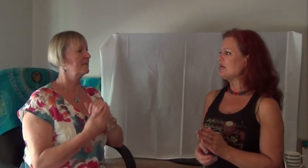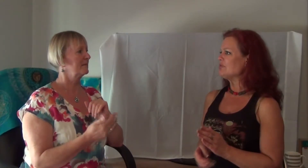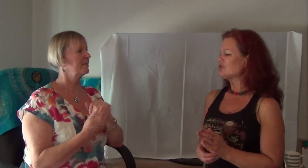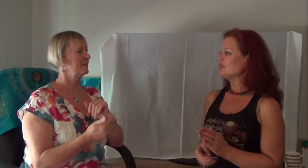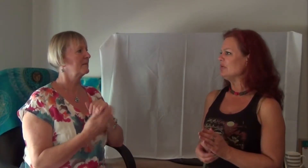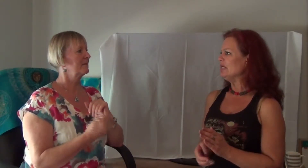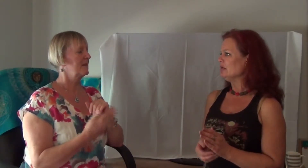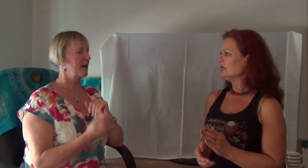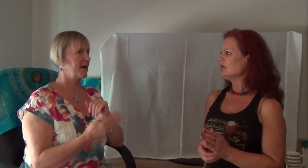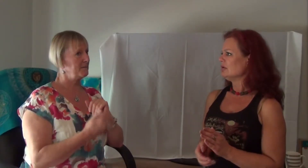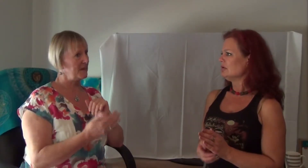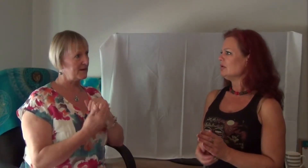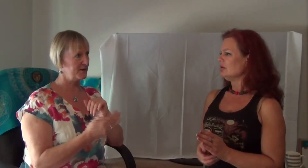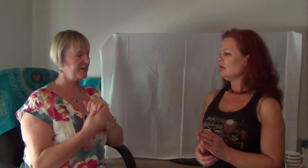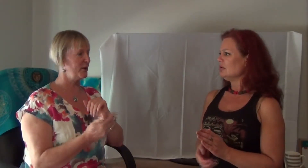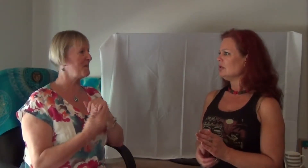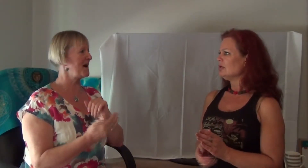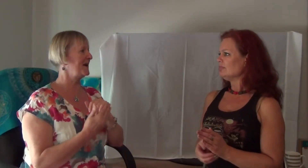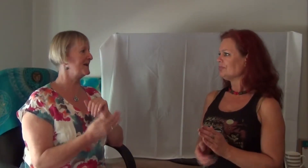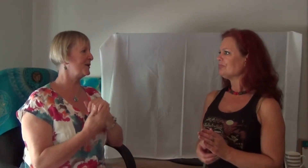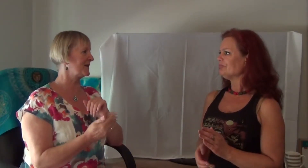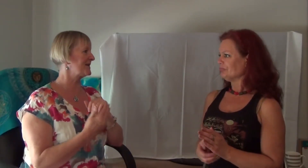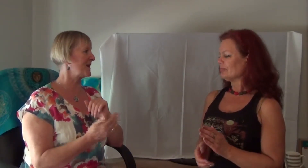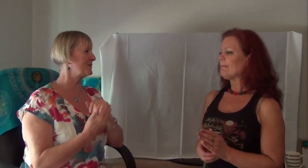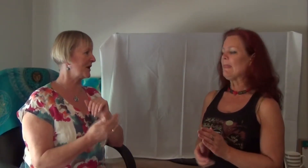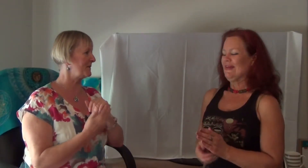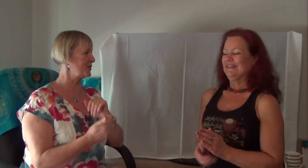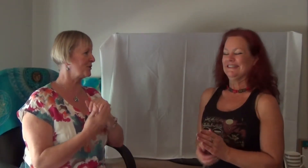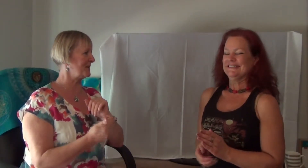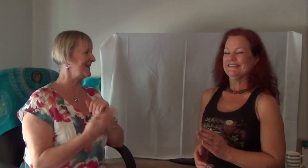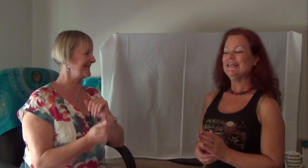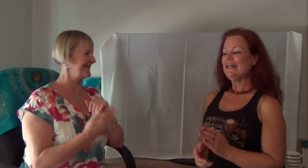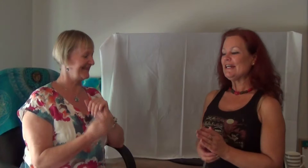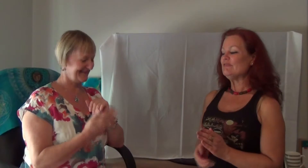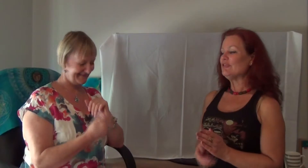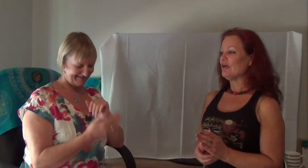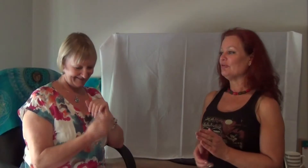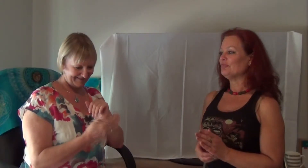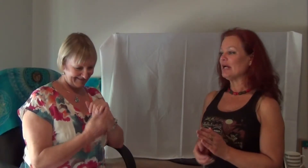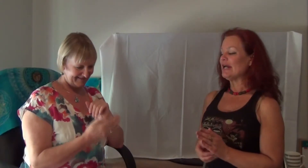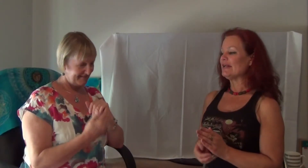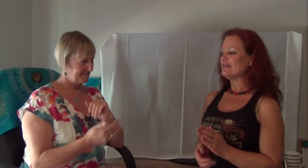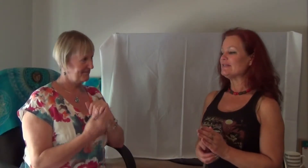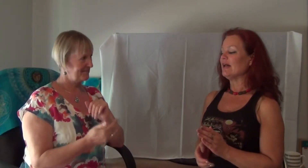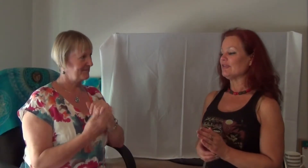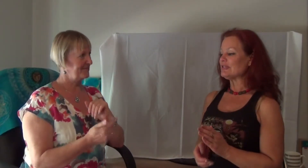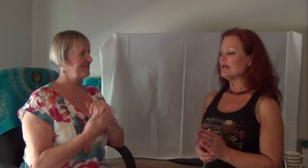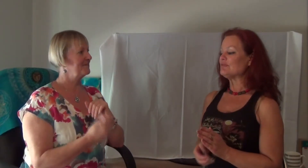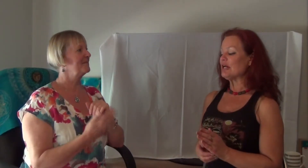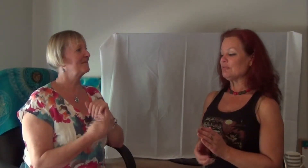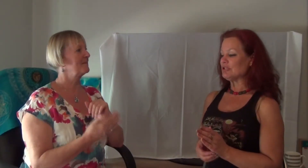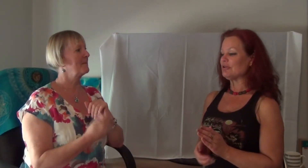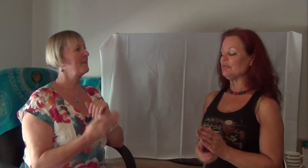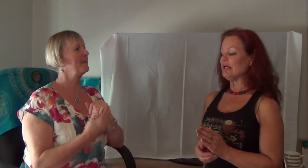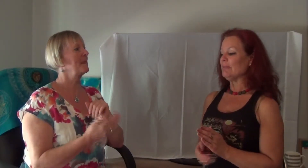shape it should be. Okay, so even though my head's not the same shape it should be? Even though my head is not the same shape it should be.